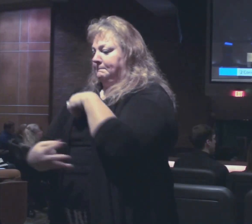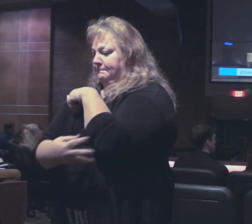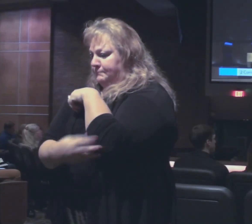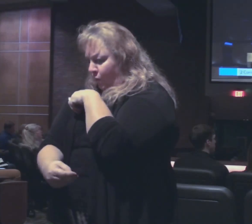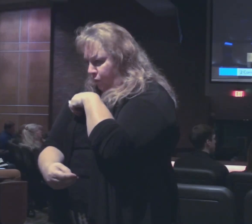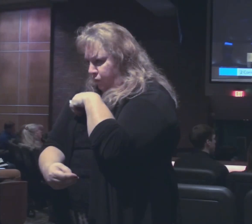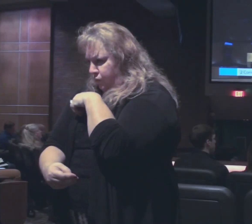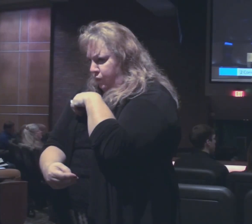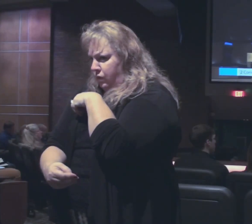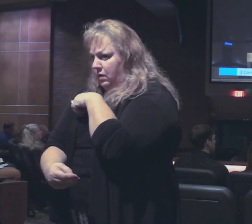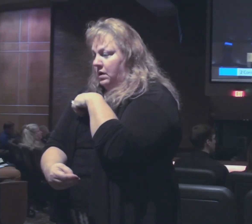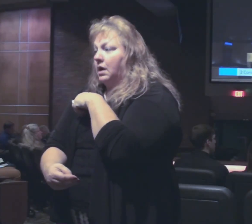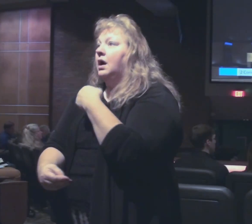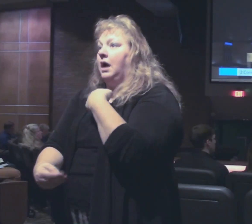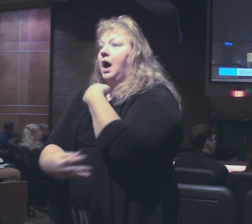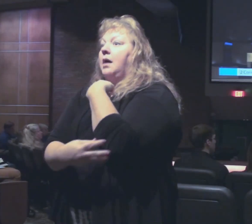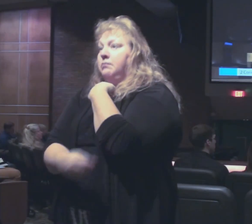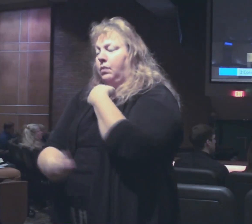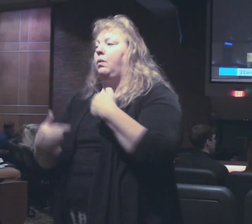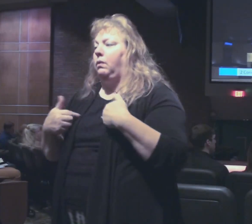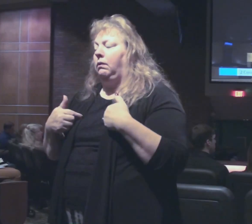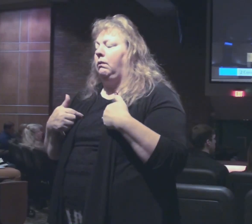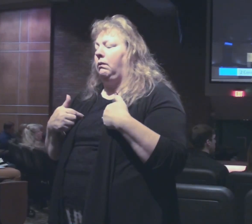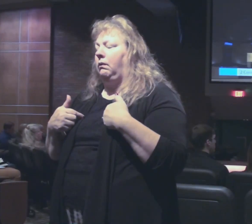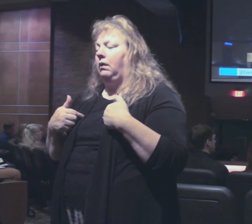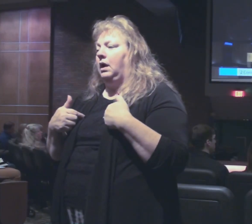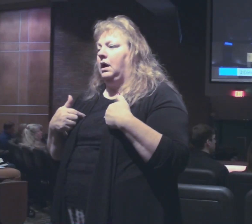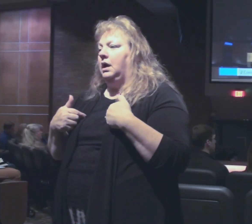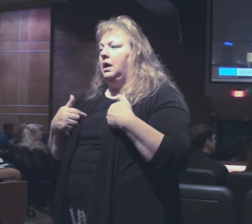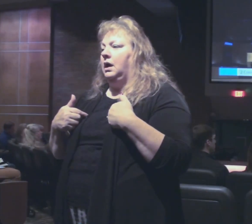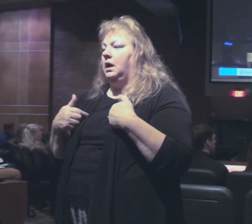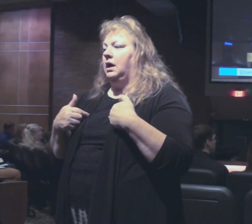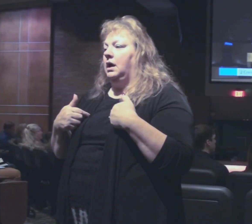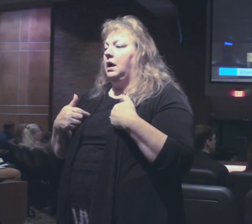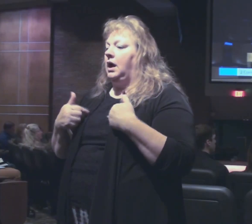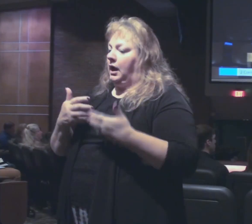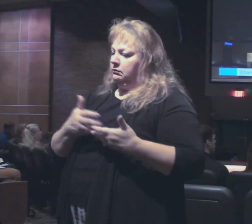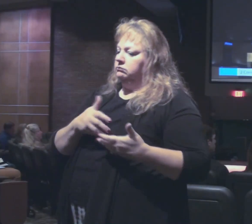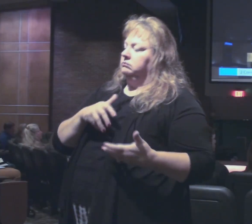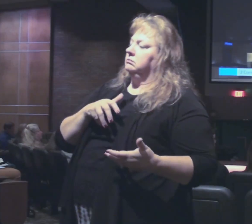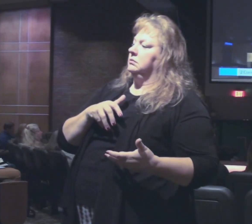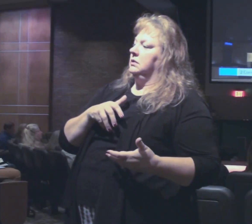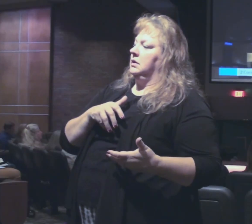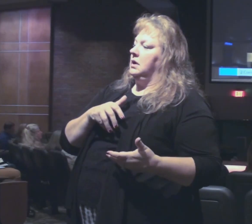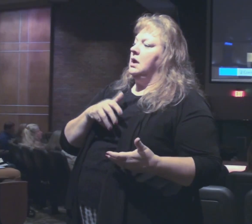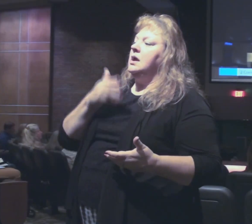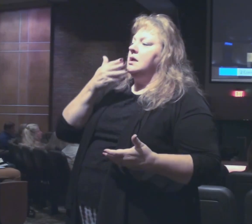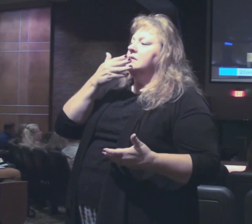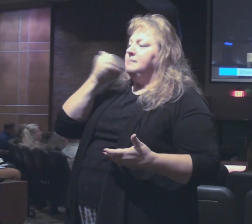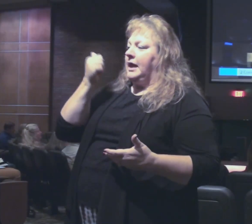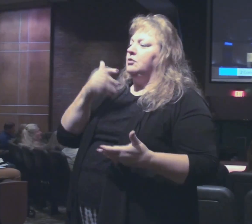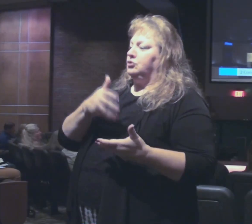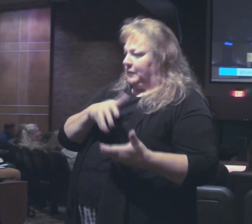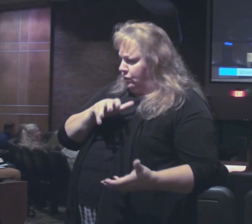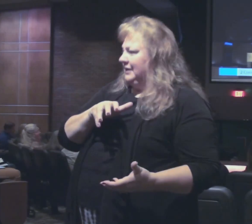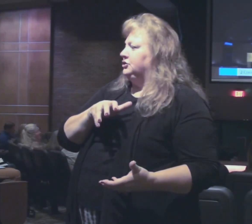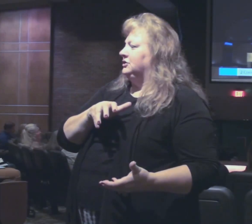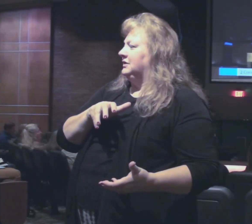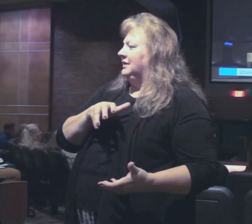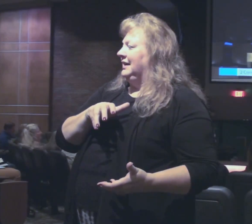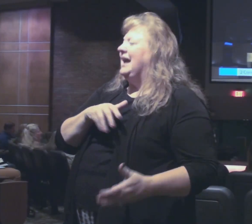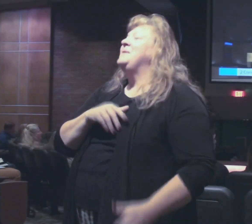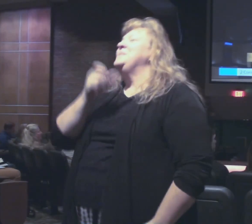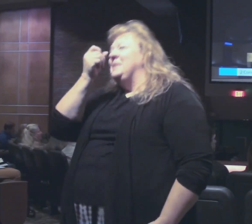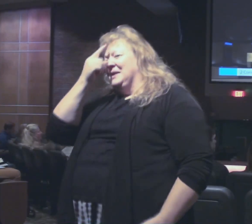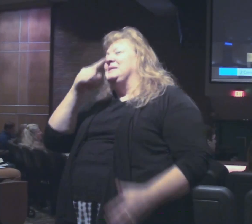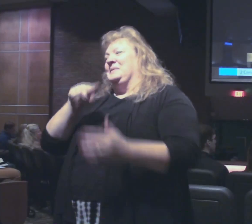she said I've been poor and I've been well off it's better to be well off and we can